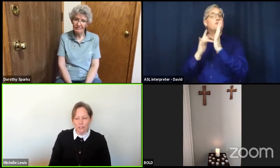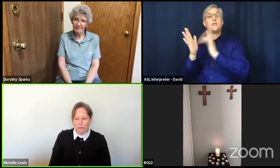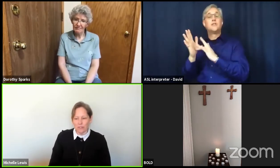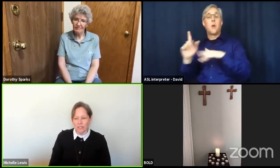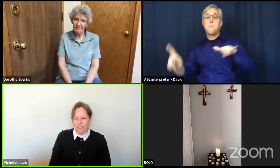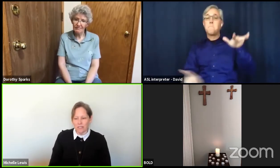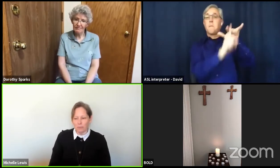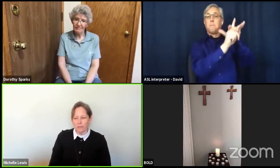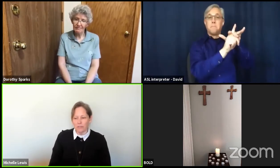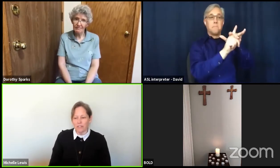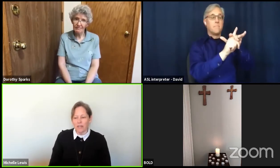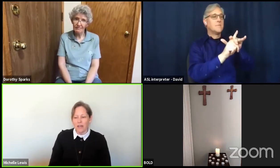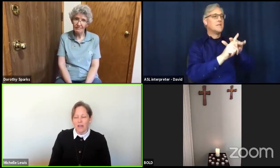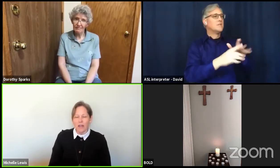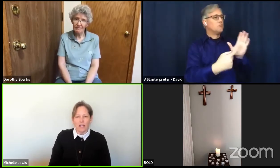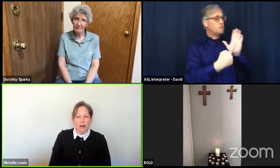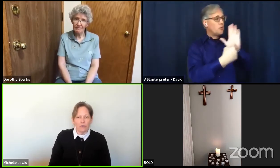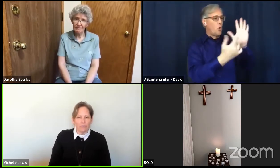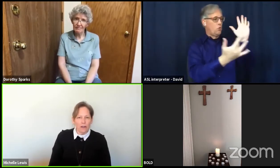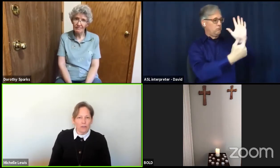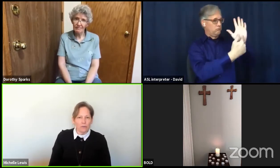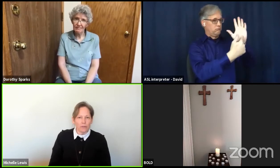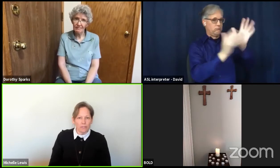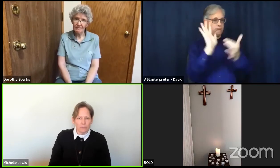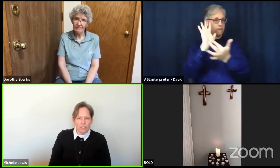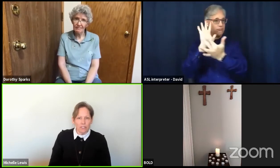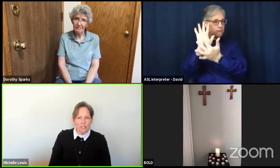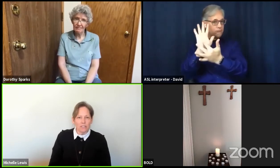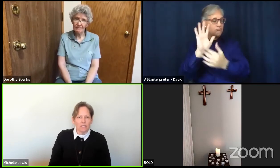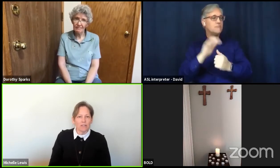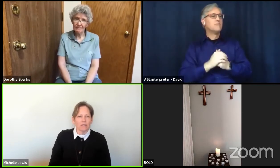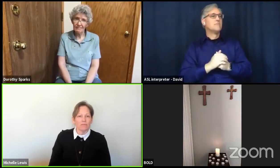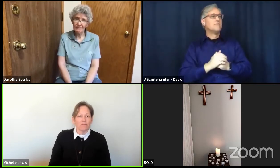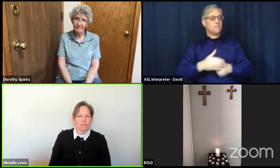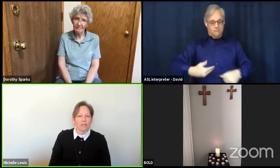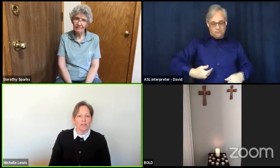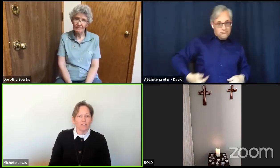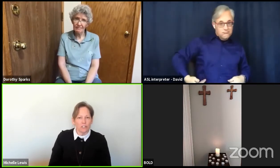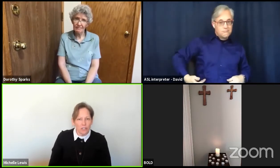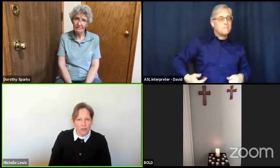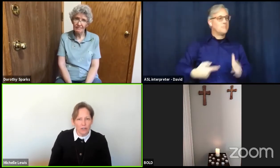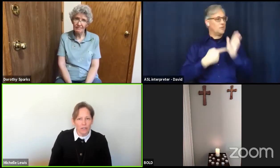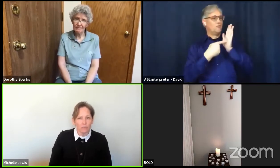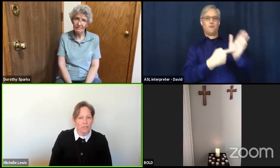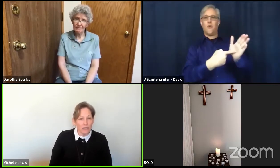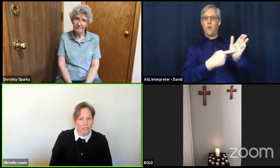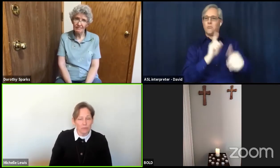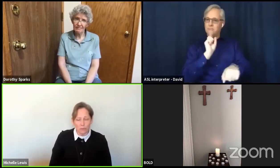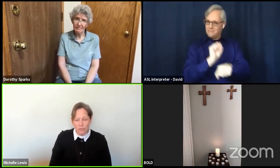the disciples and other followers of Jesus. He shared peace with them.